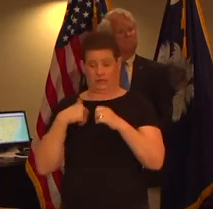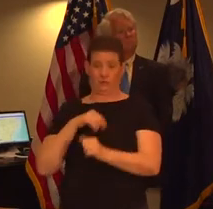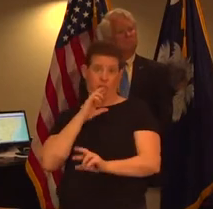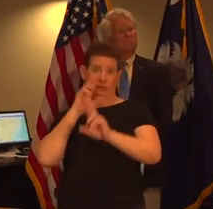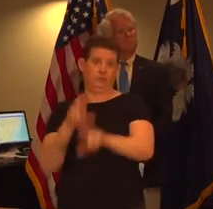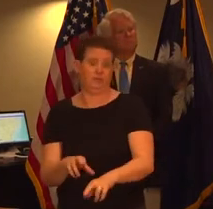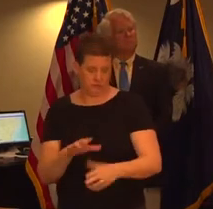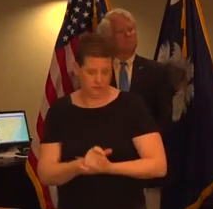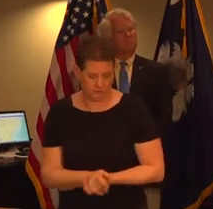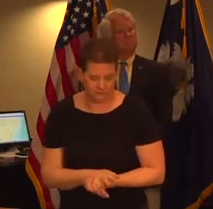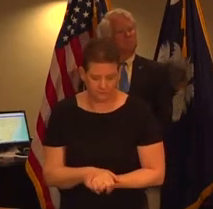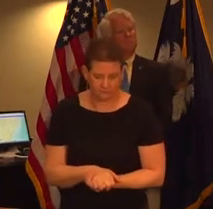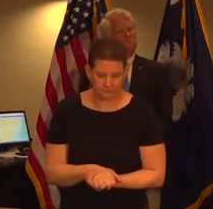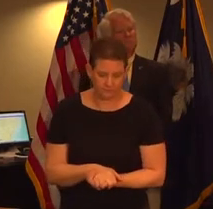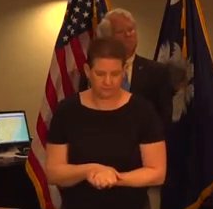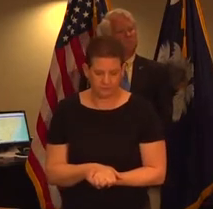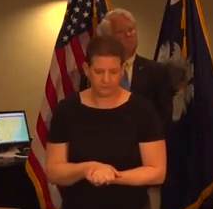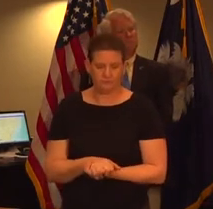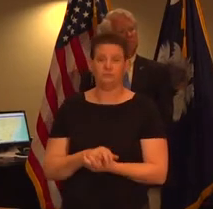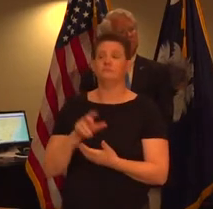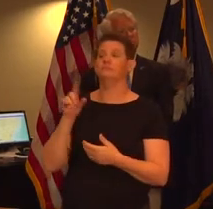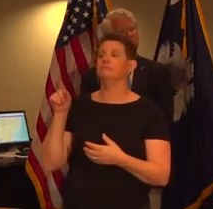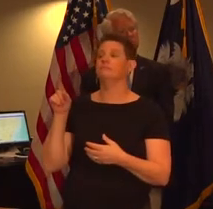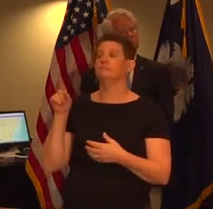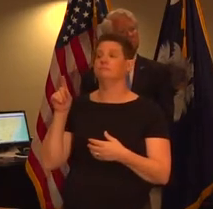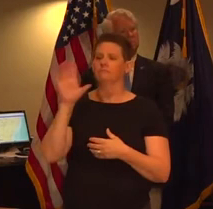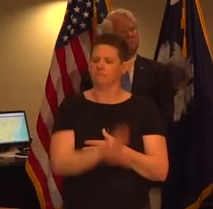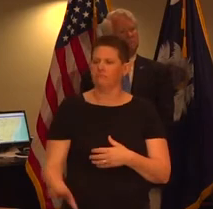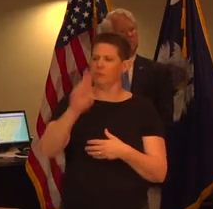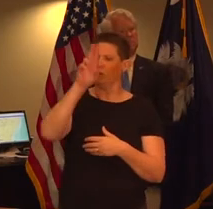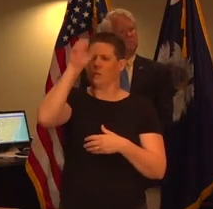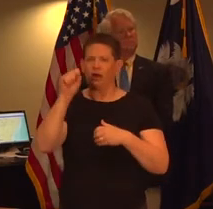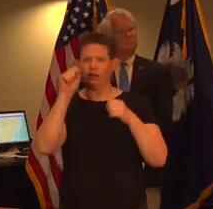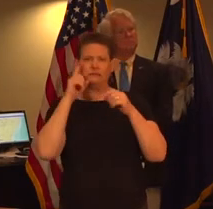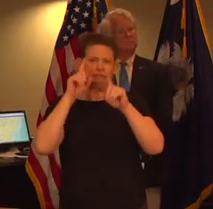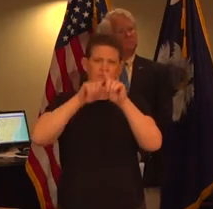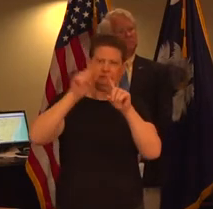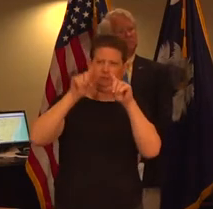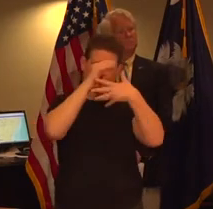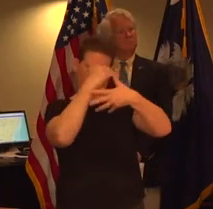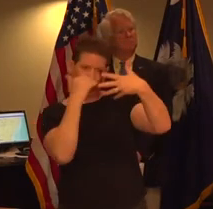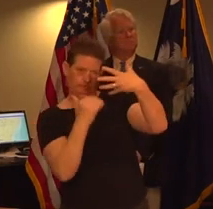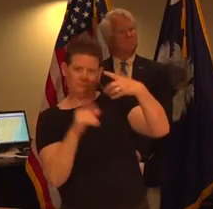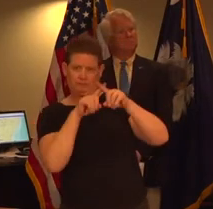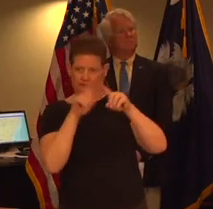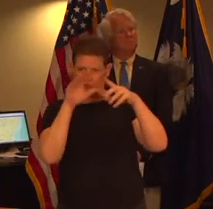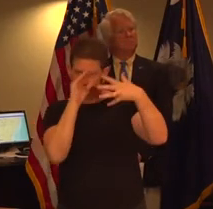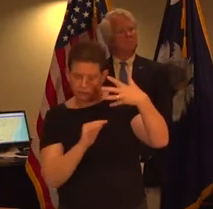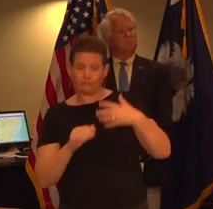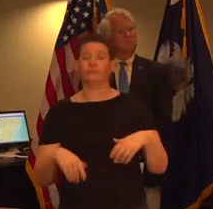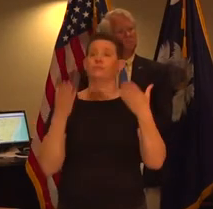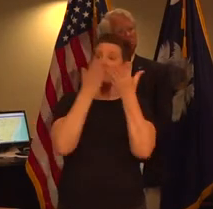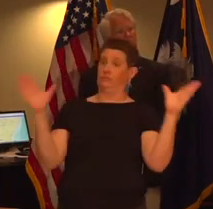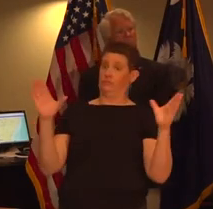different parts of the country are currently seeing different levels of covet 19 transmission nationally